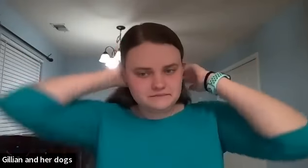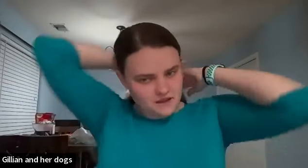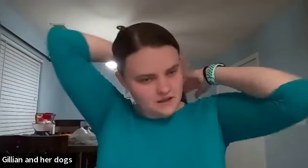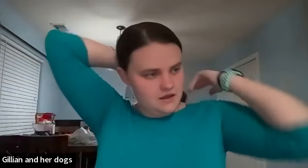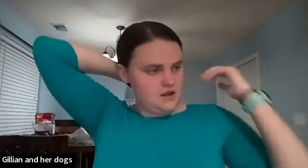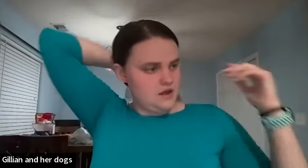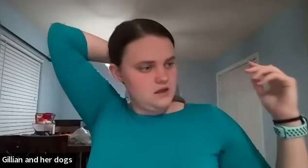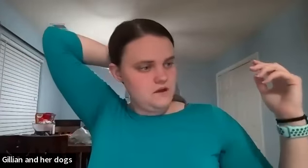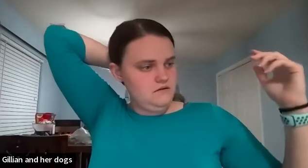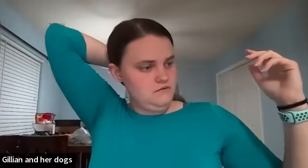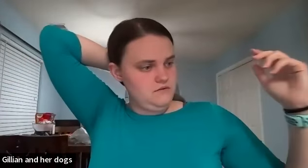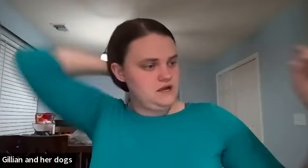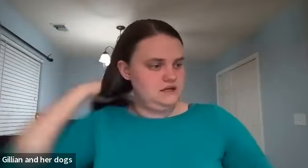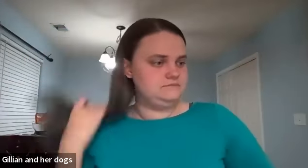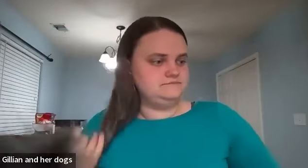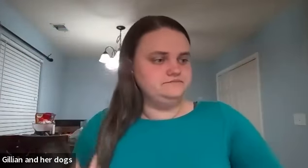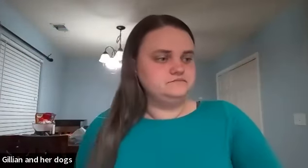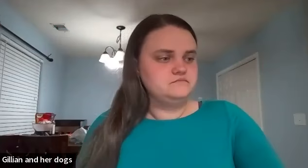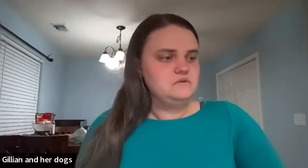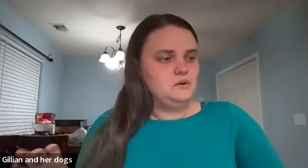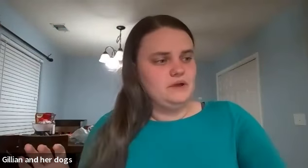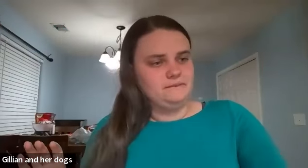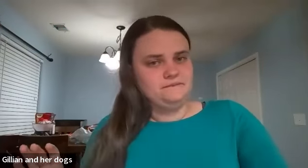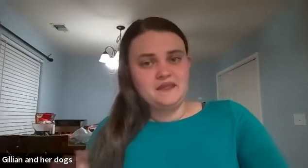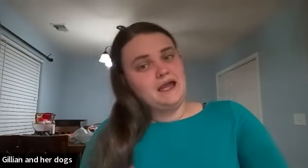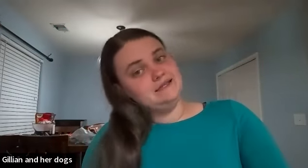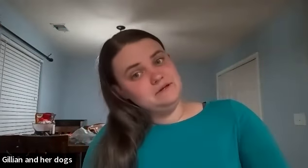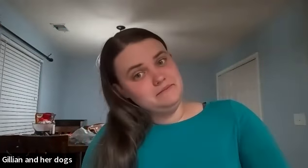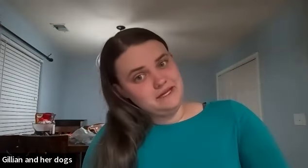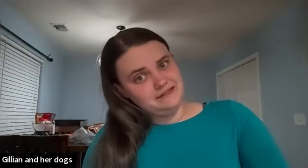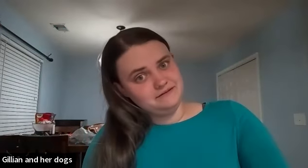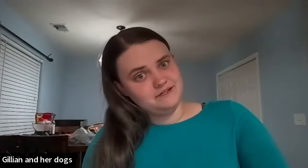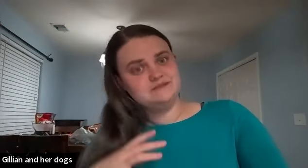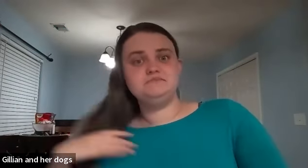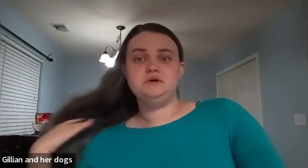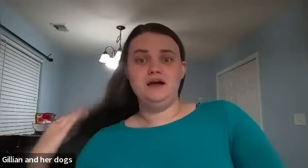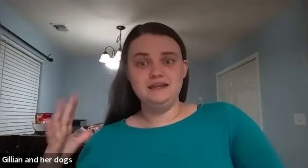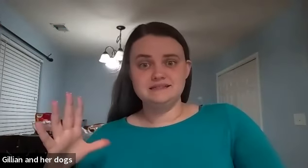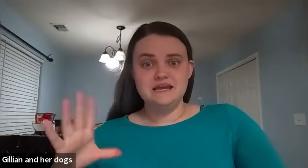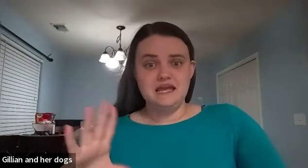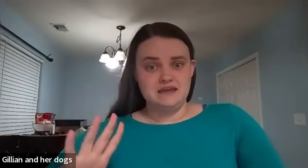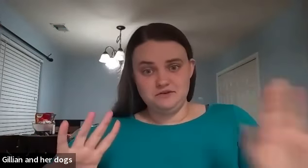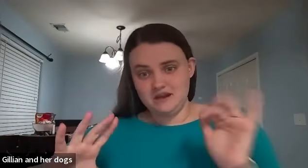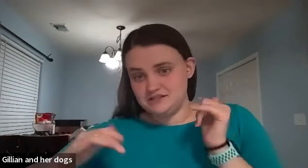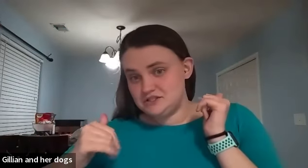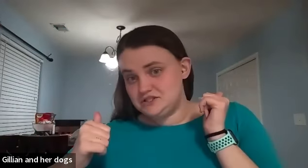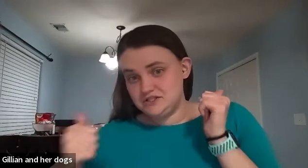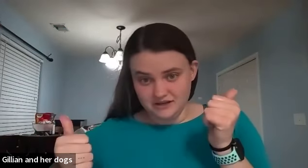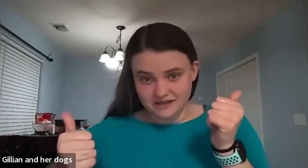um all righty well it's only a minute difference but if you guys are good